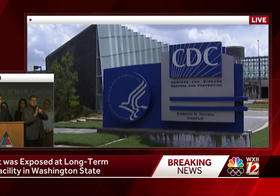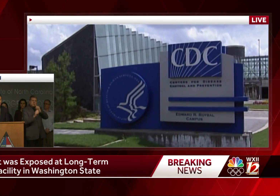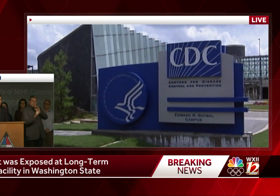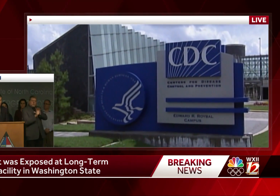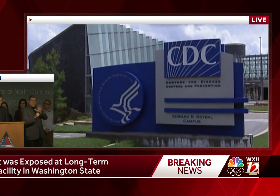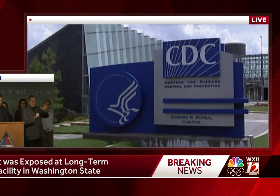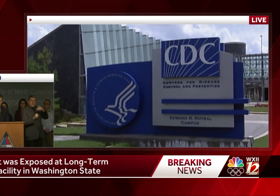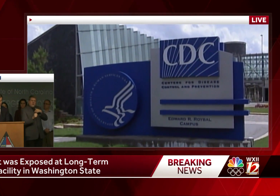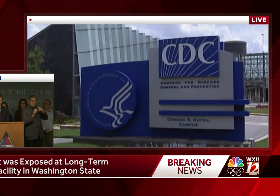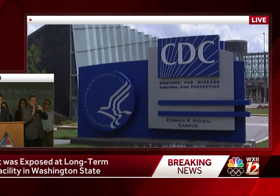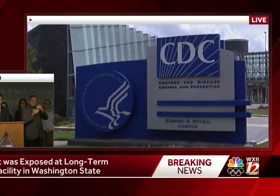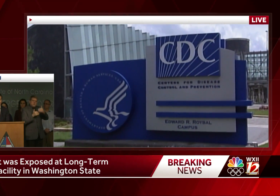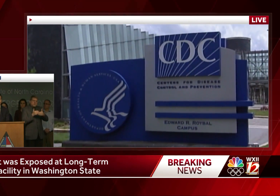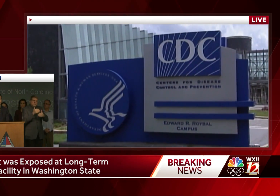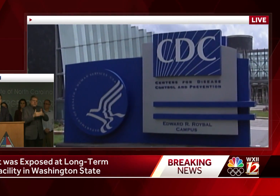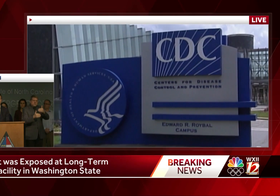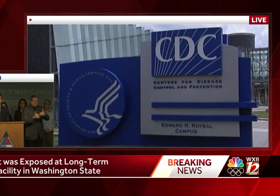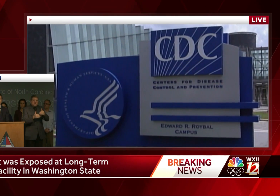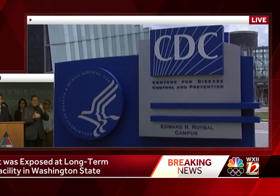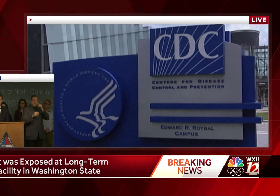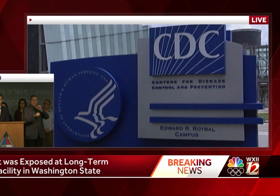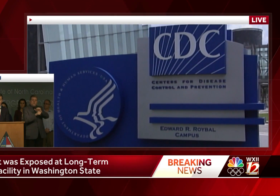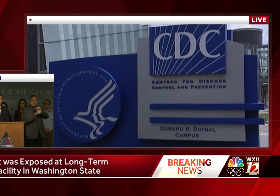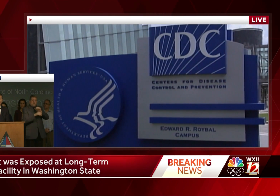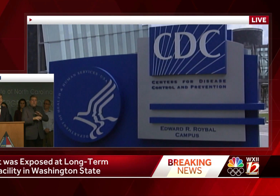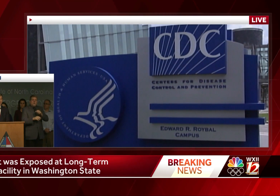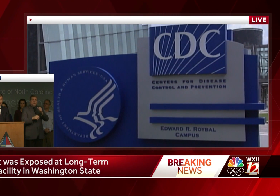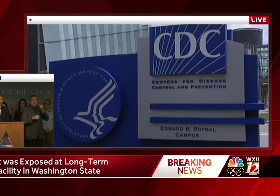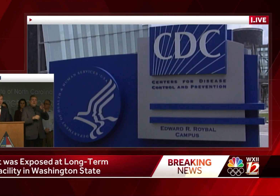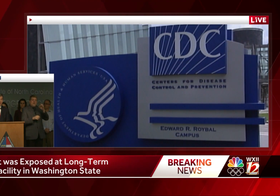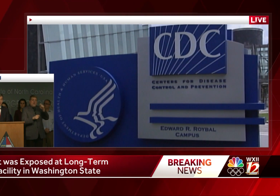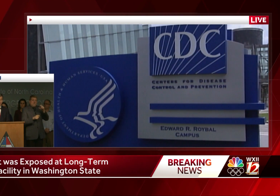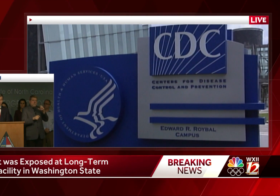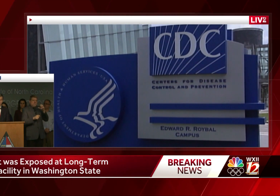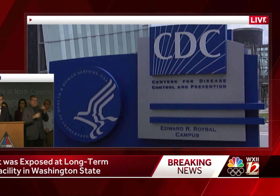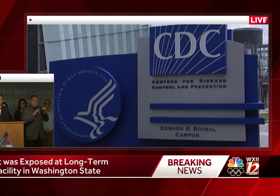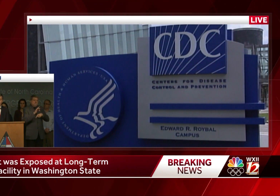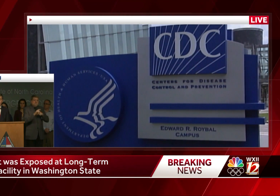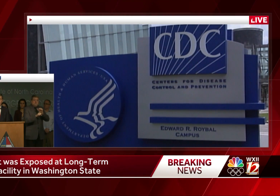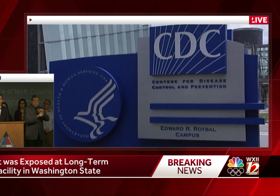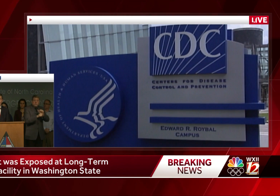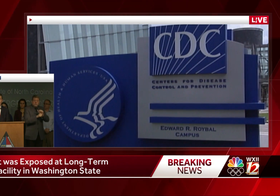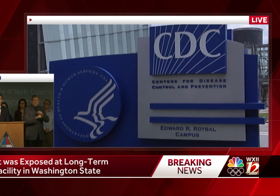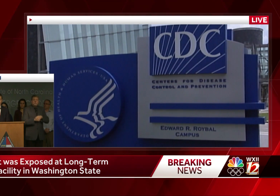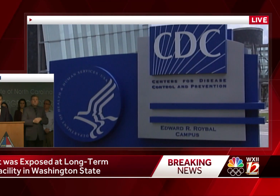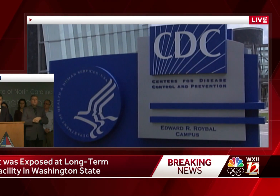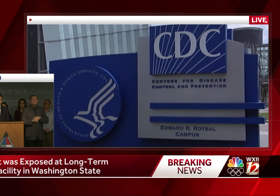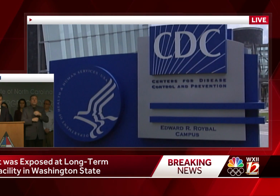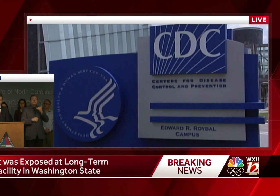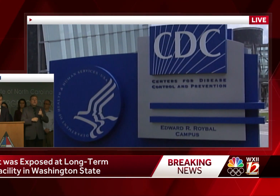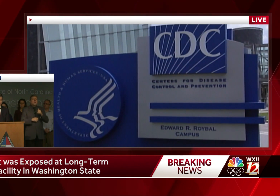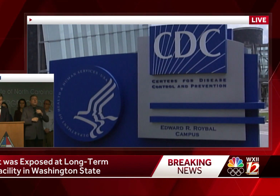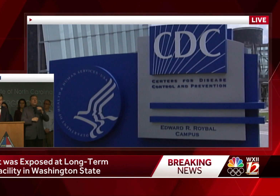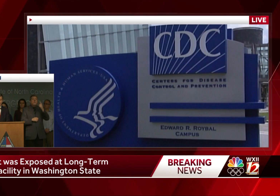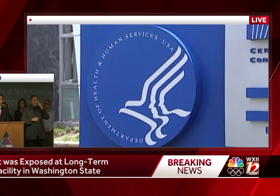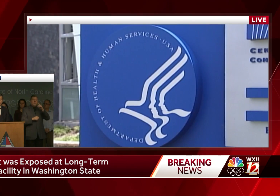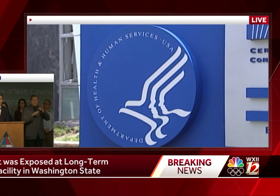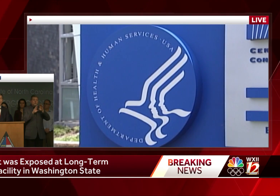to reach your local health department in case you have questions. The same goes for schools and child care centers.